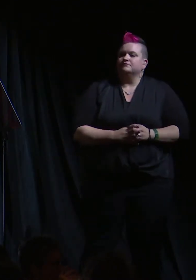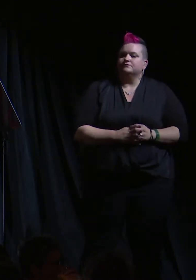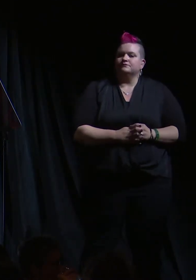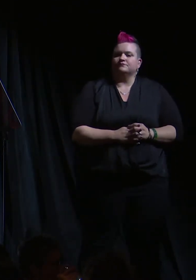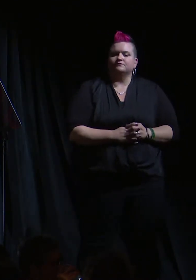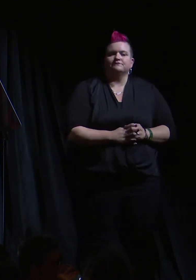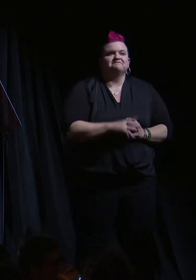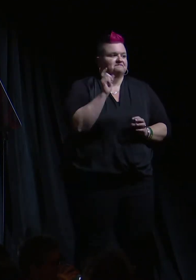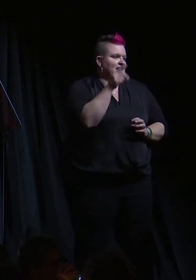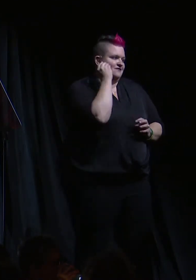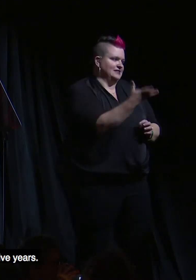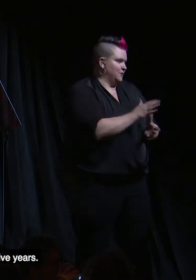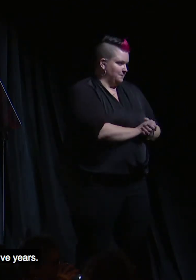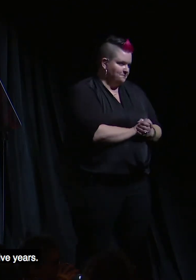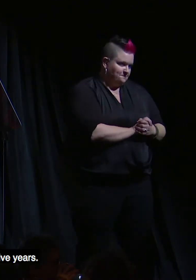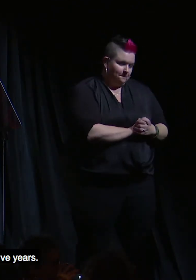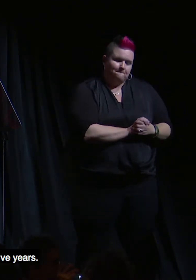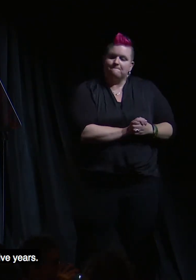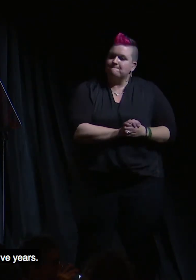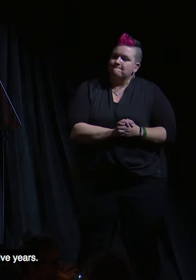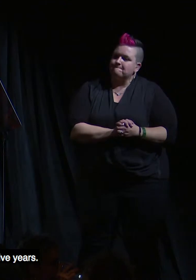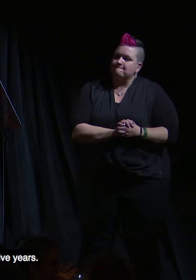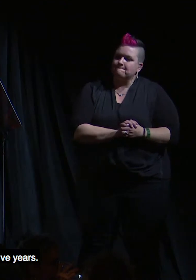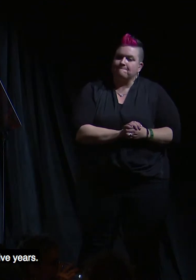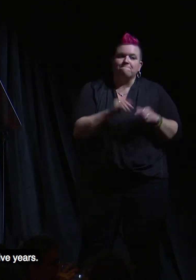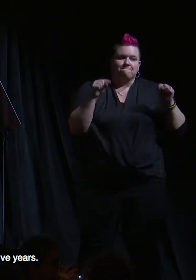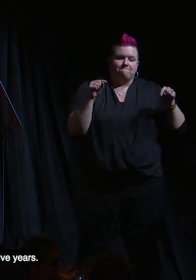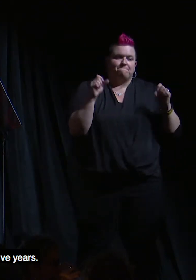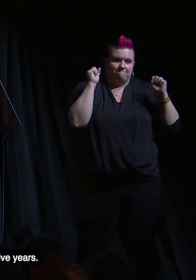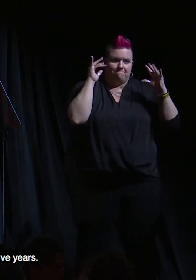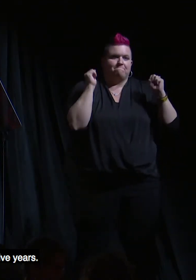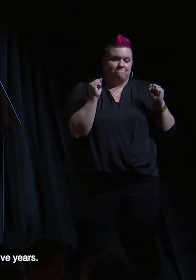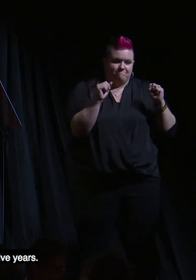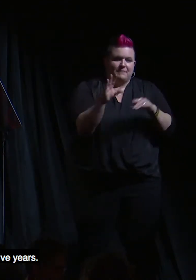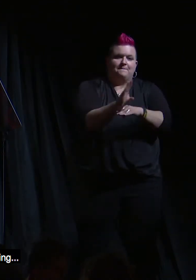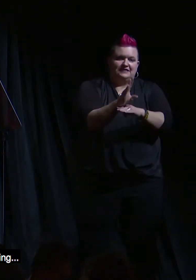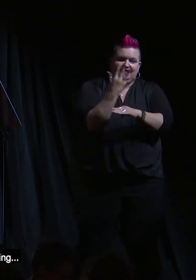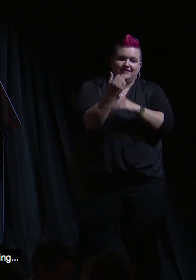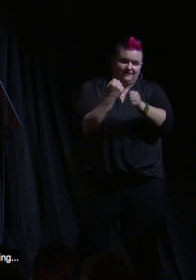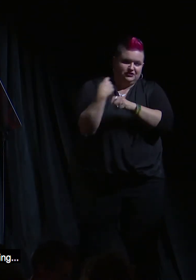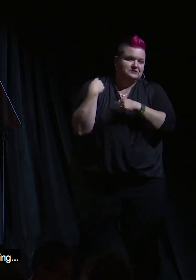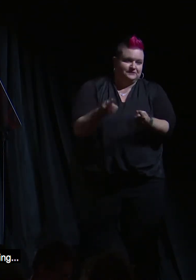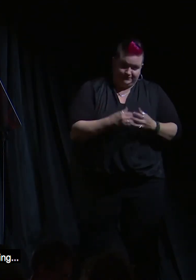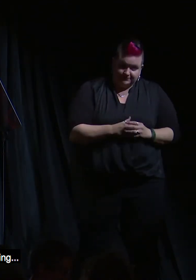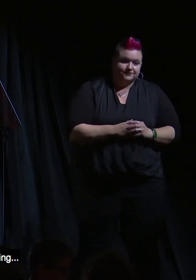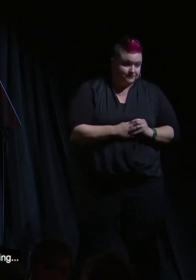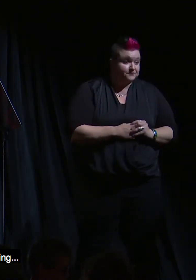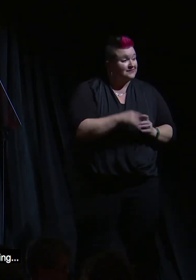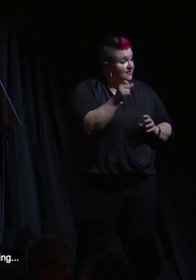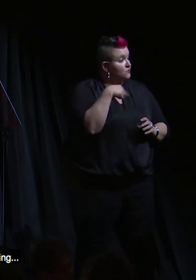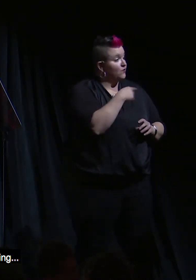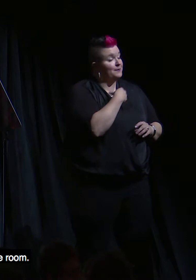Now, I have to tell you, this has been an amazingly busy five years. So while we've all been